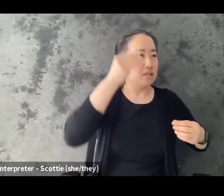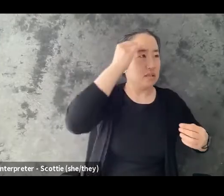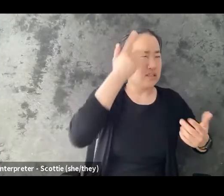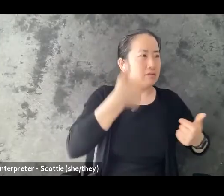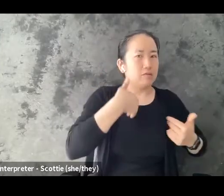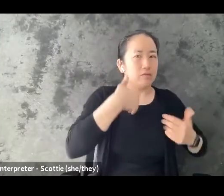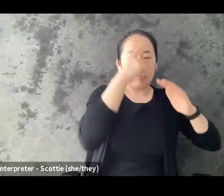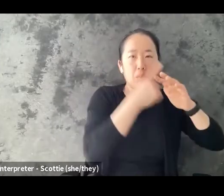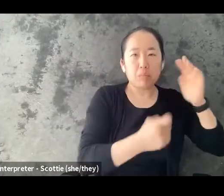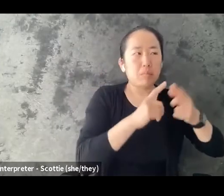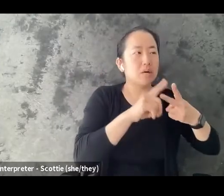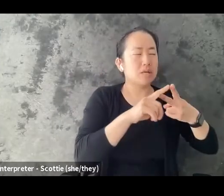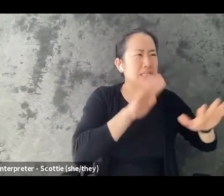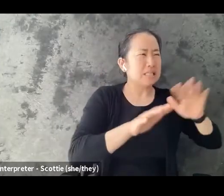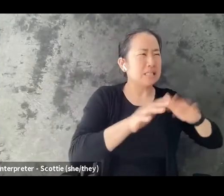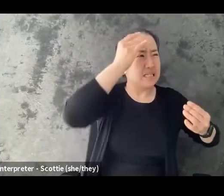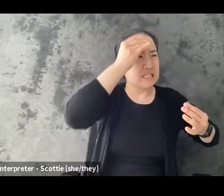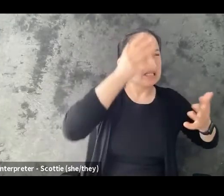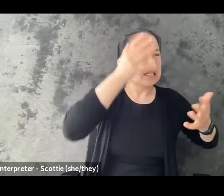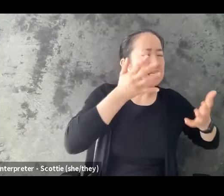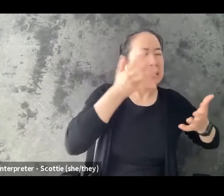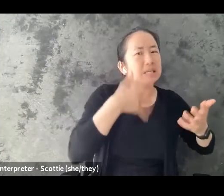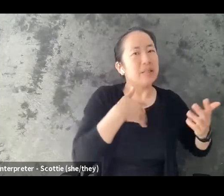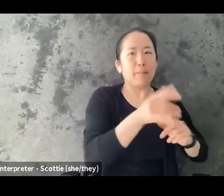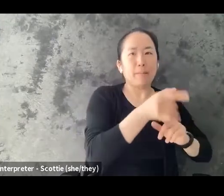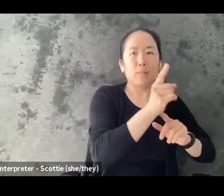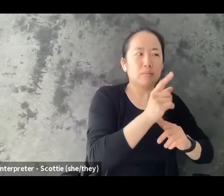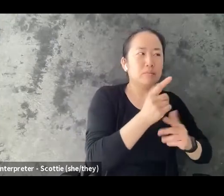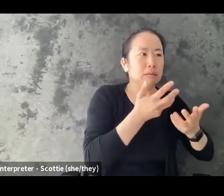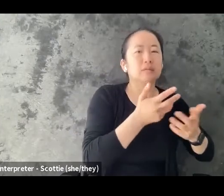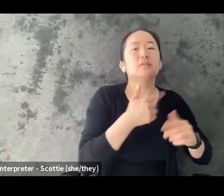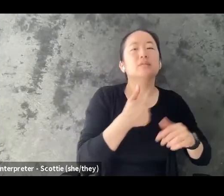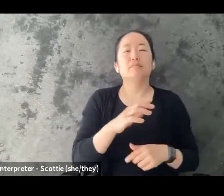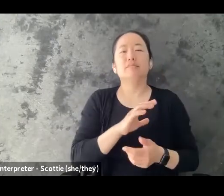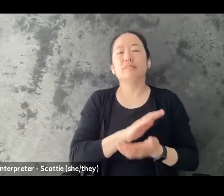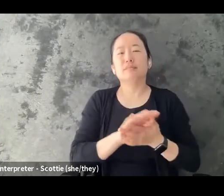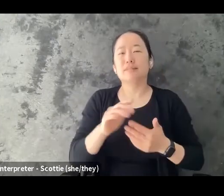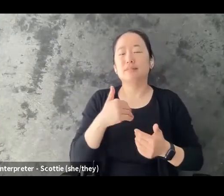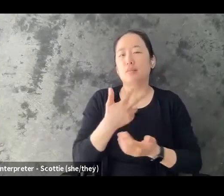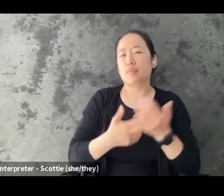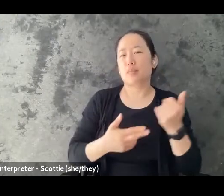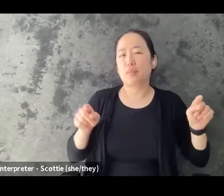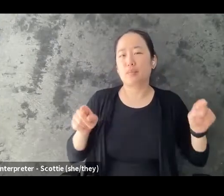in the moment. And so I think being able to pair those two together is something that has worked for me personally.